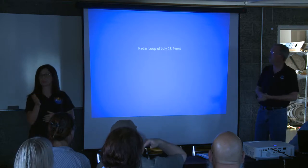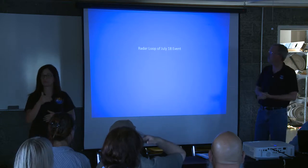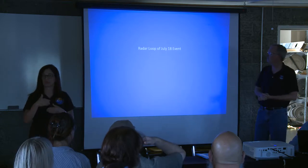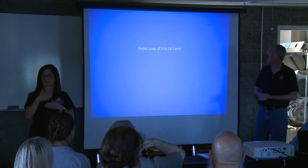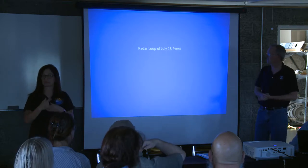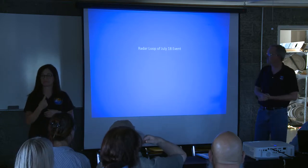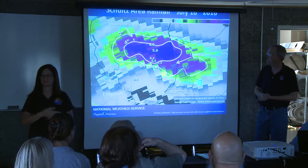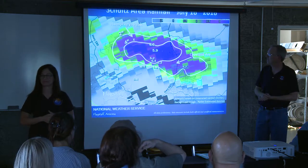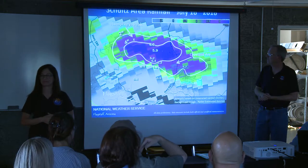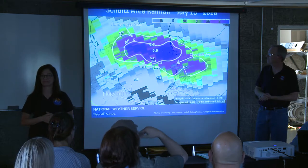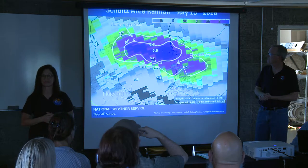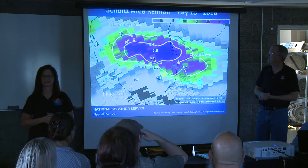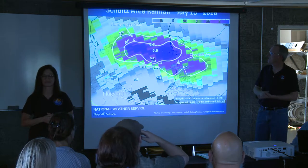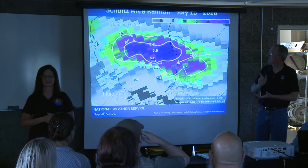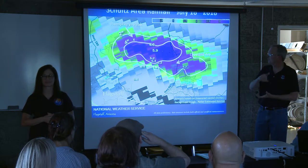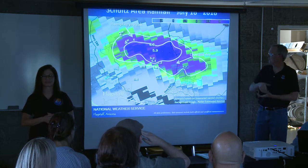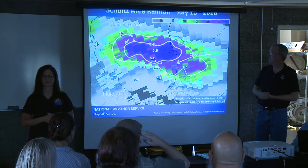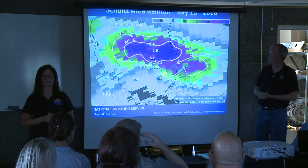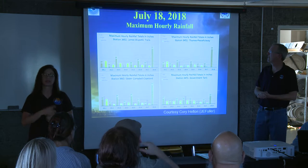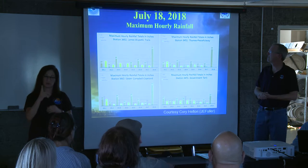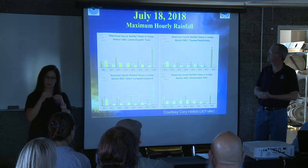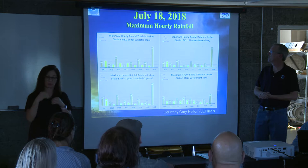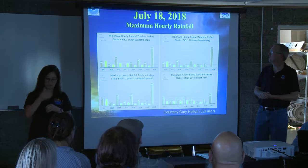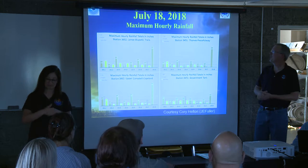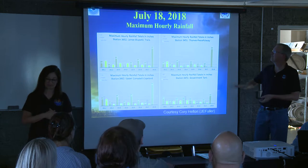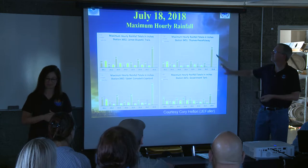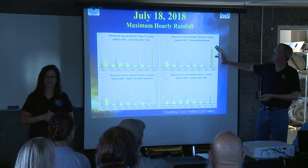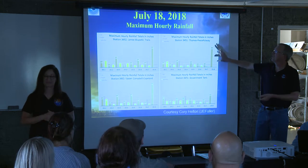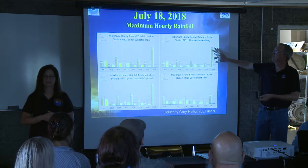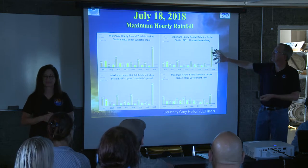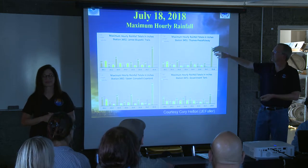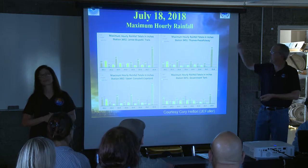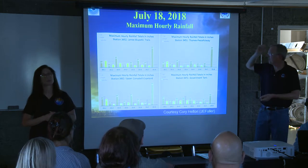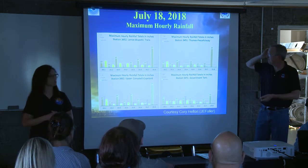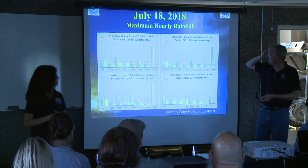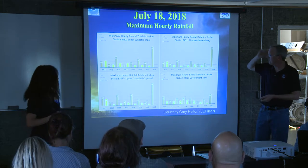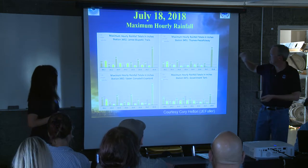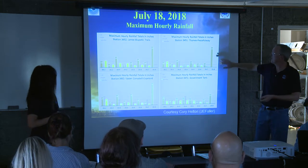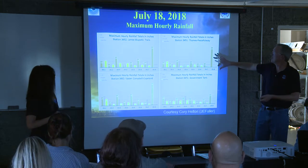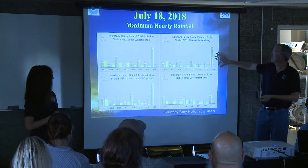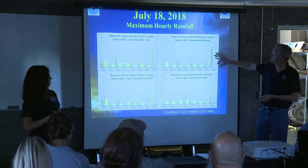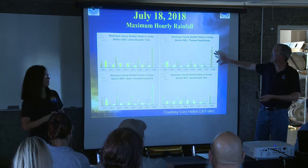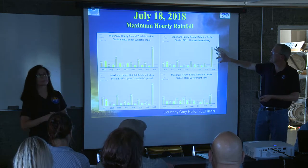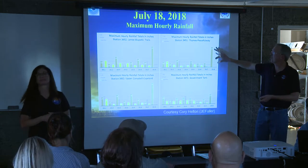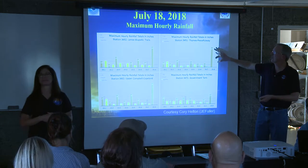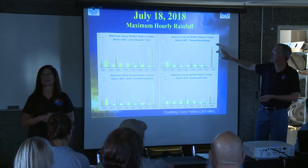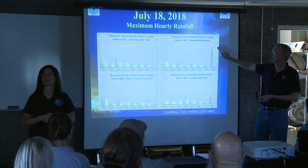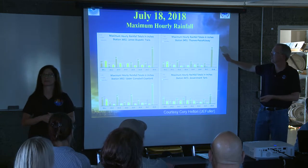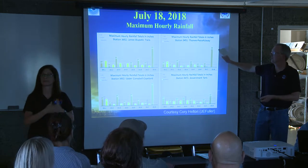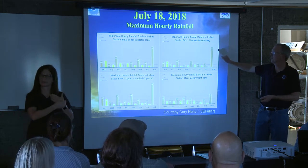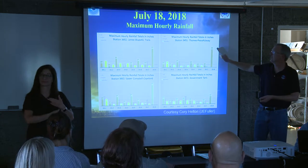next slide and one more okay this slide uh which is